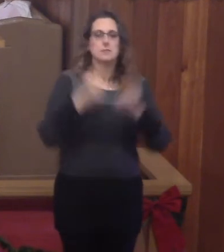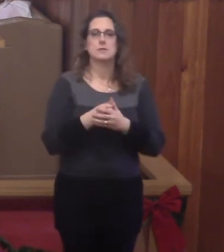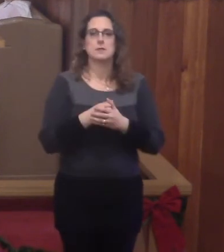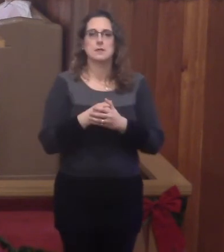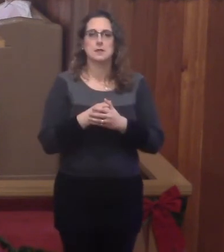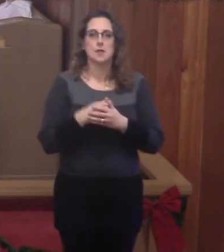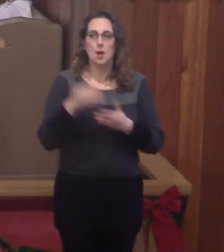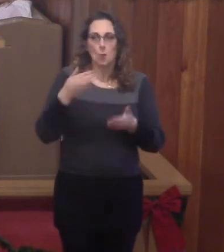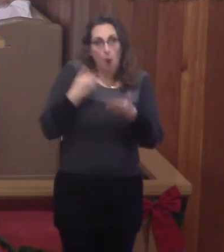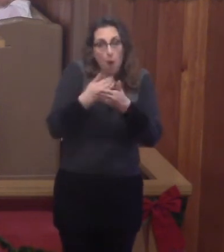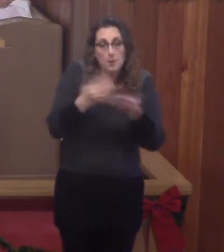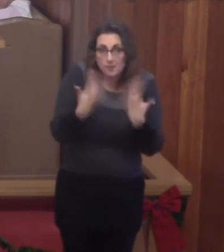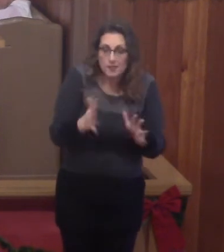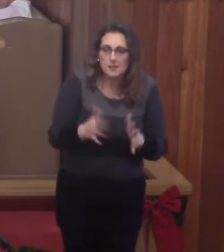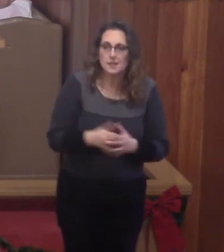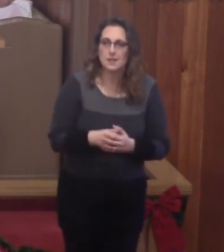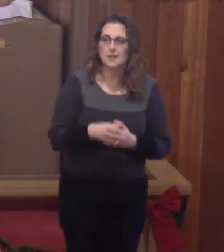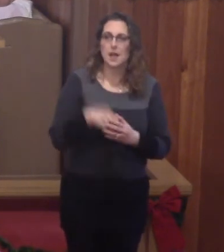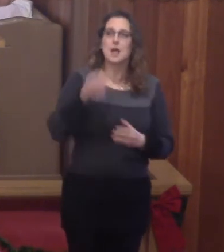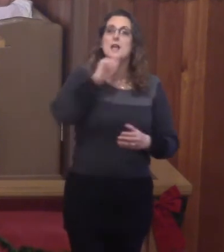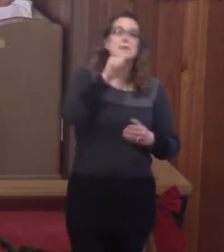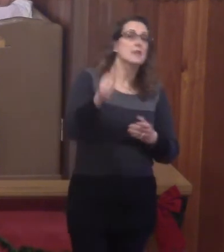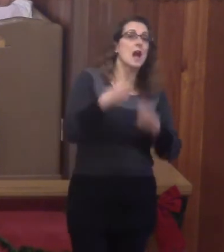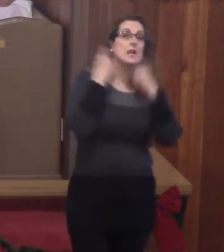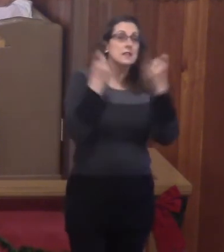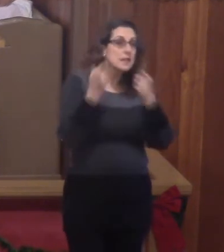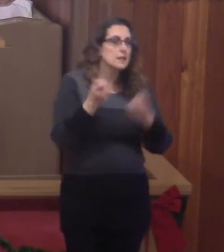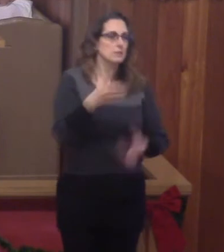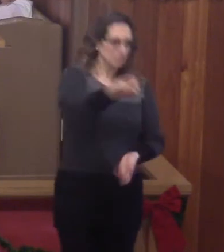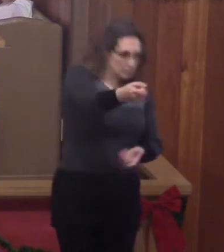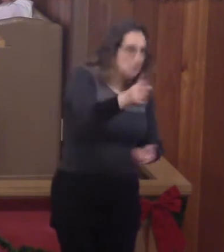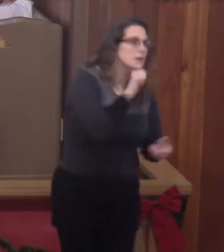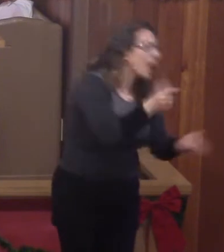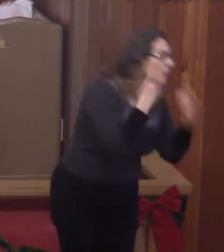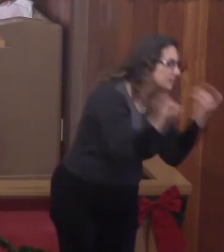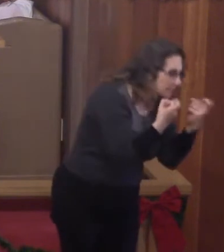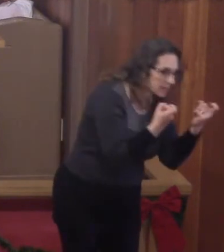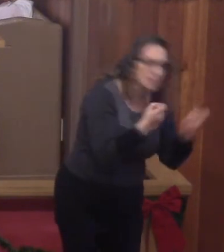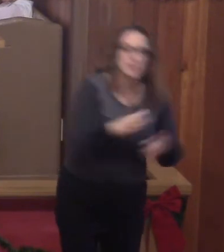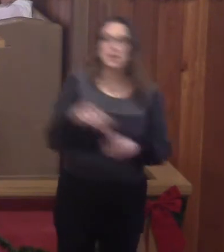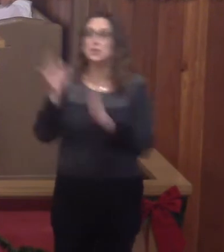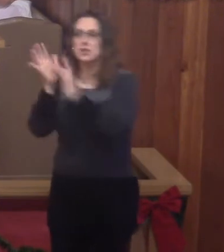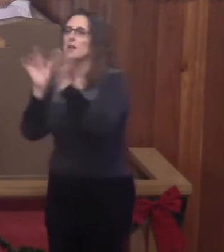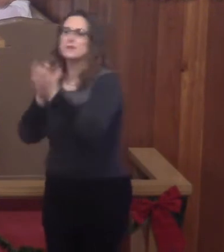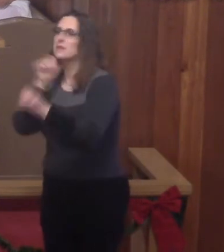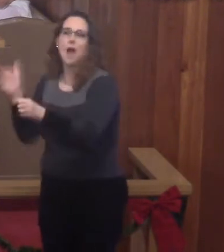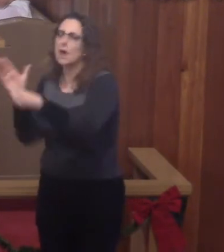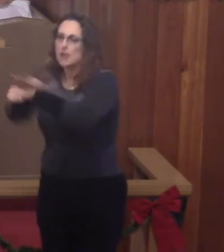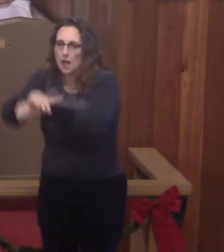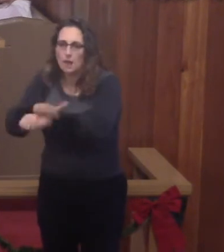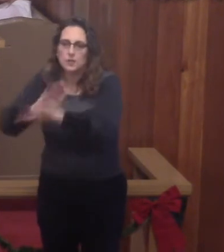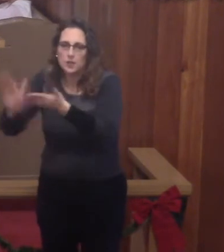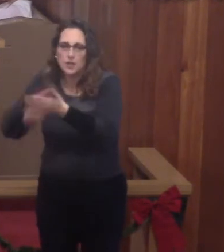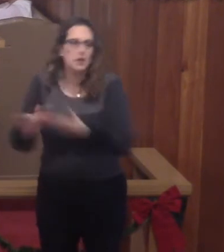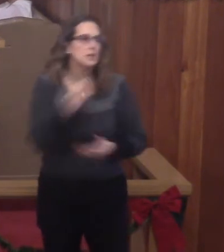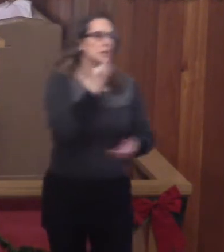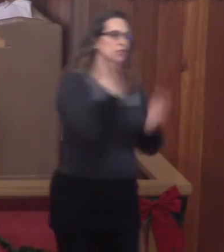know we're almost done. There's not a sin. There's not a sin. That Jesus doesn't forgive. That Jesus